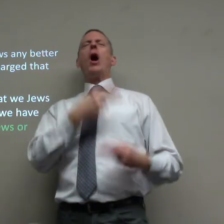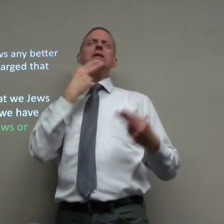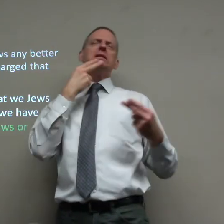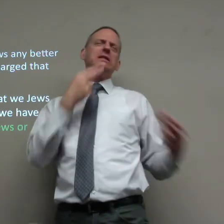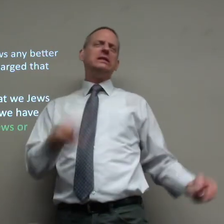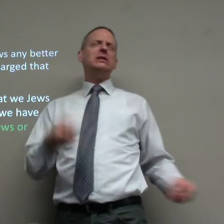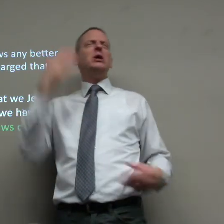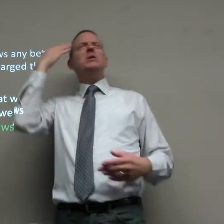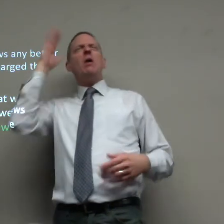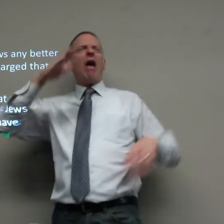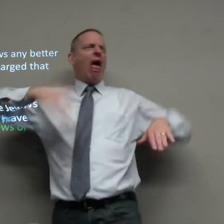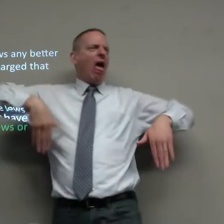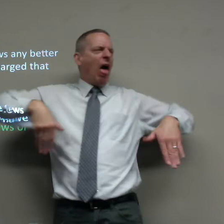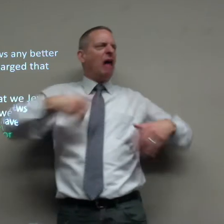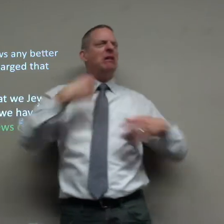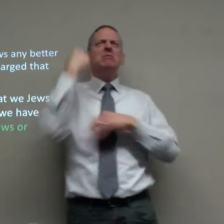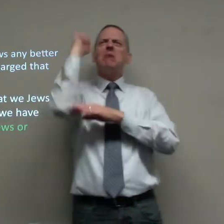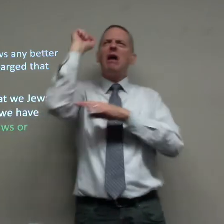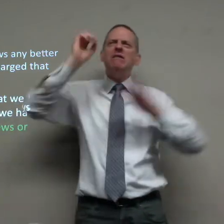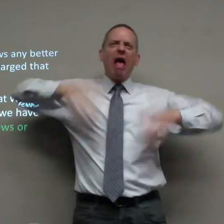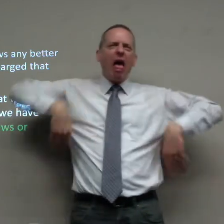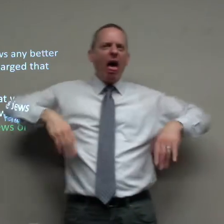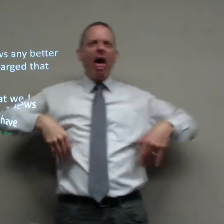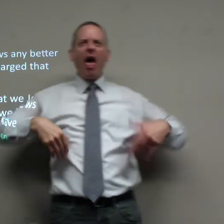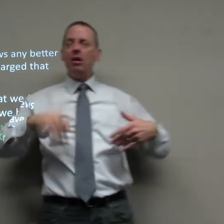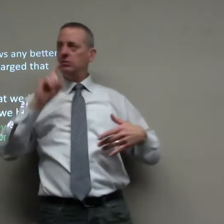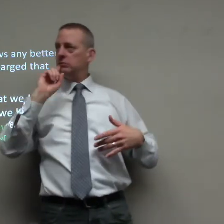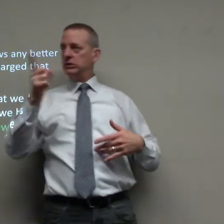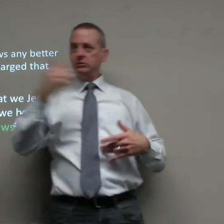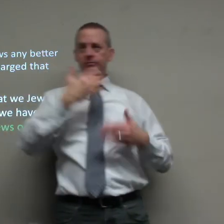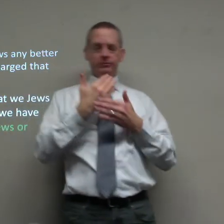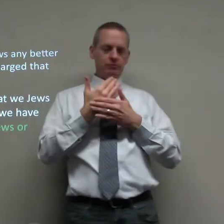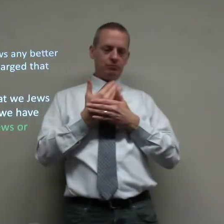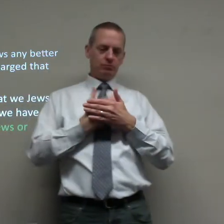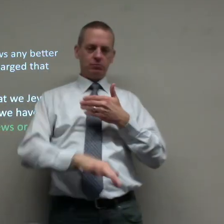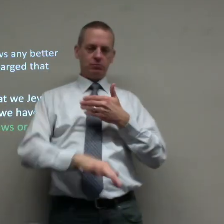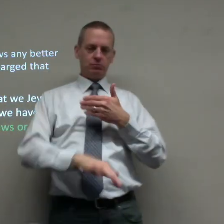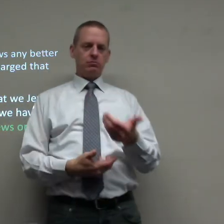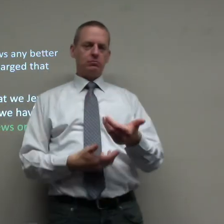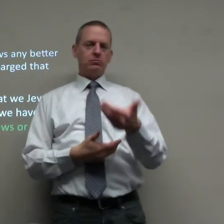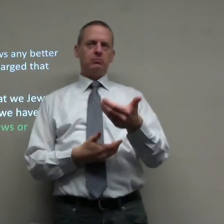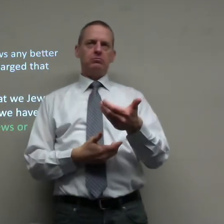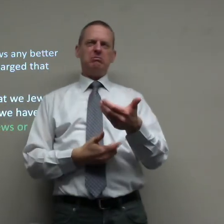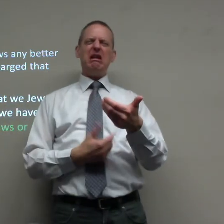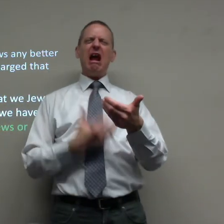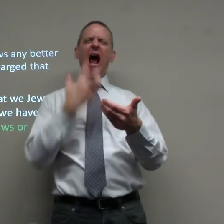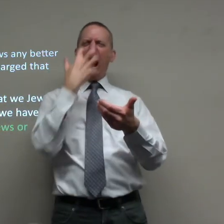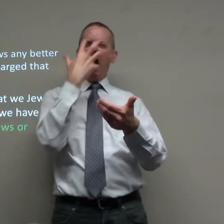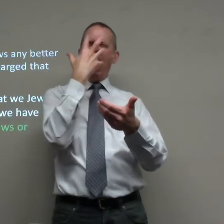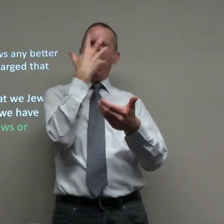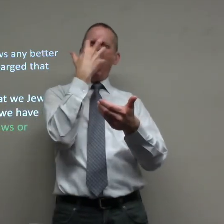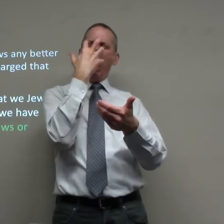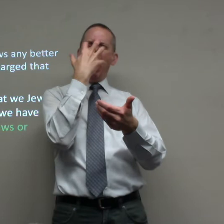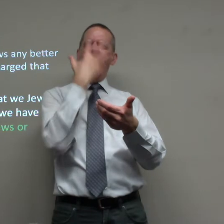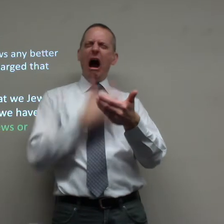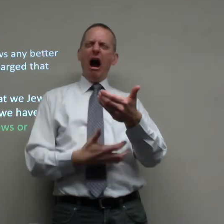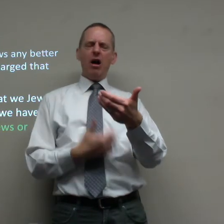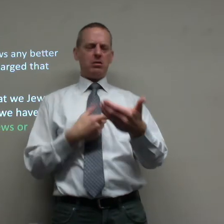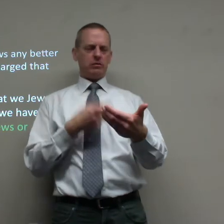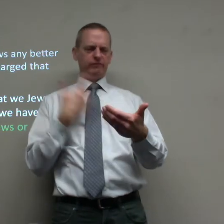people say oh they're on they don't have Noah yet they can't rebel when they're born for the baby they start to grow